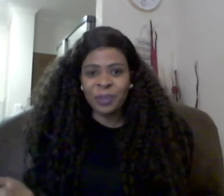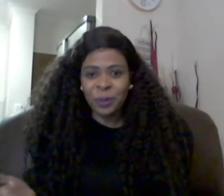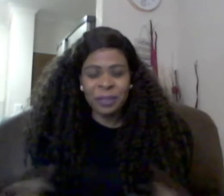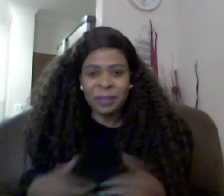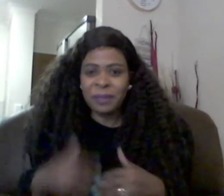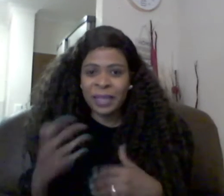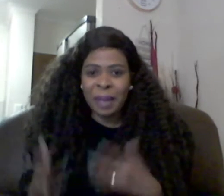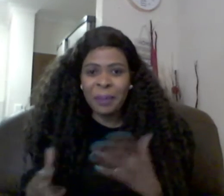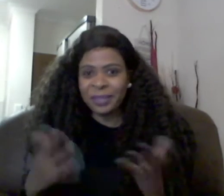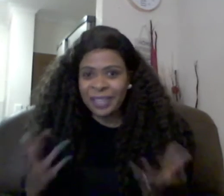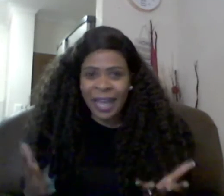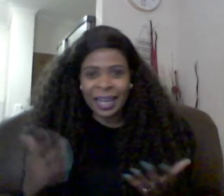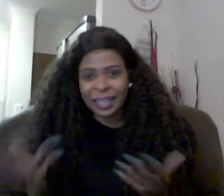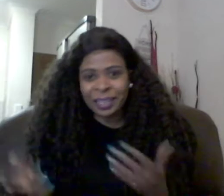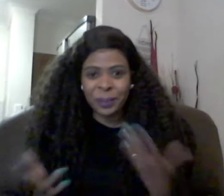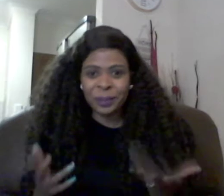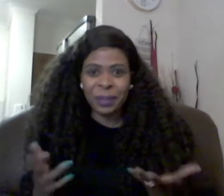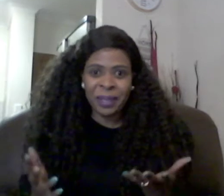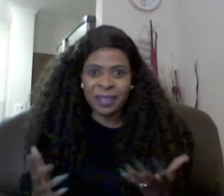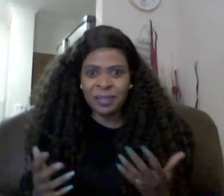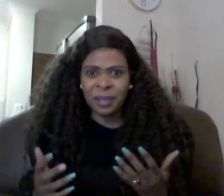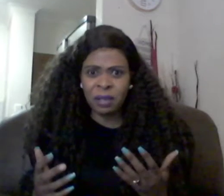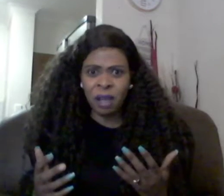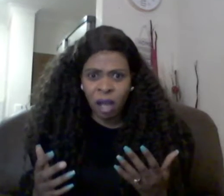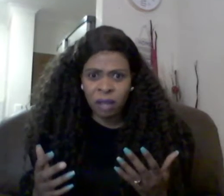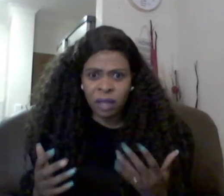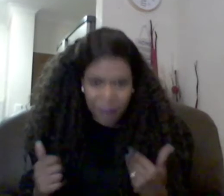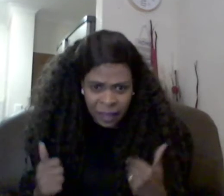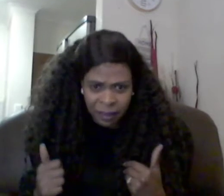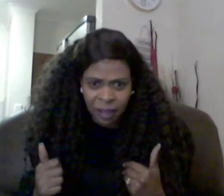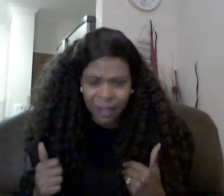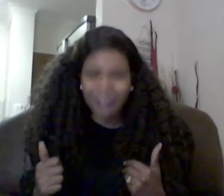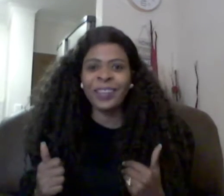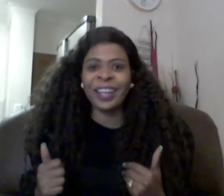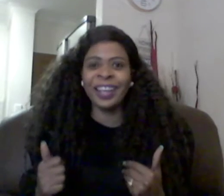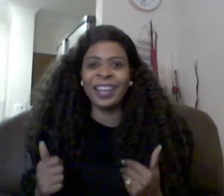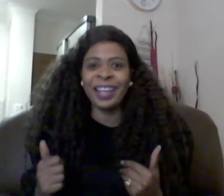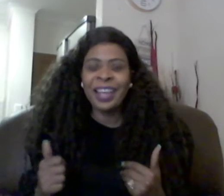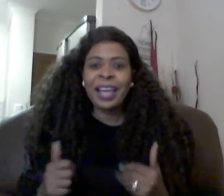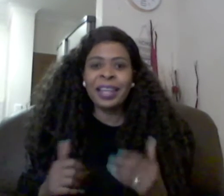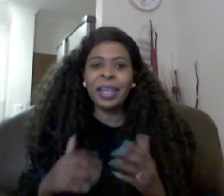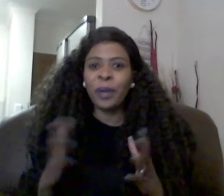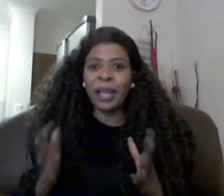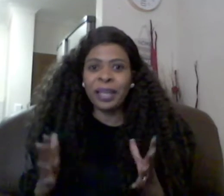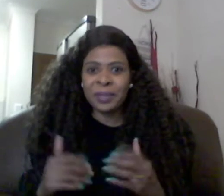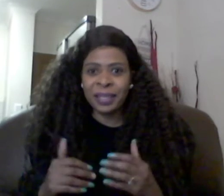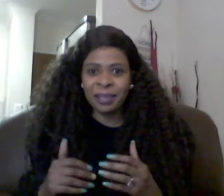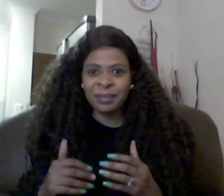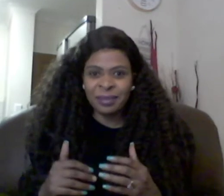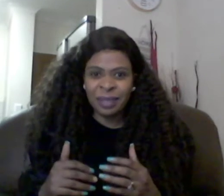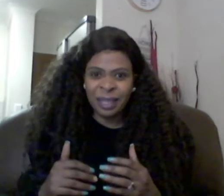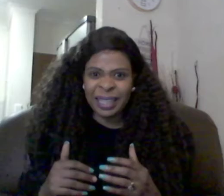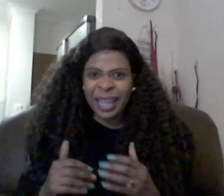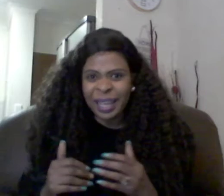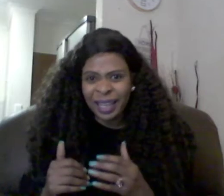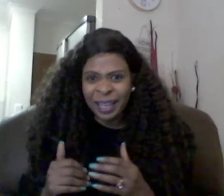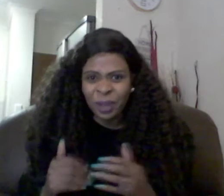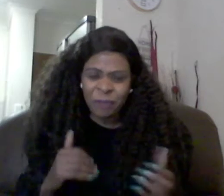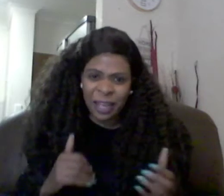you know sometimes you come back you say i like this particular brother somebody oh that brother hallelujah and then you end up saying yeah no no friend